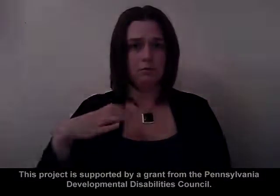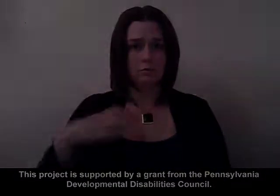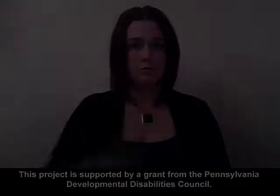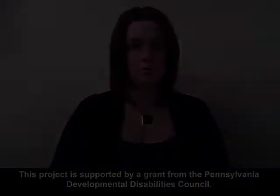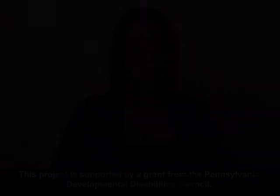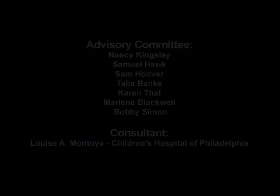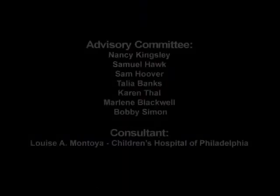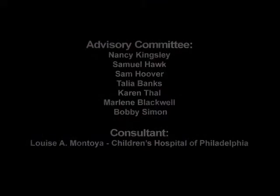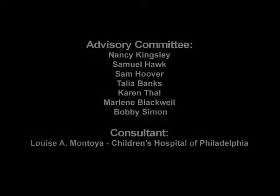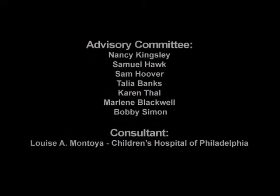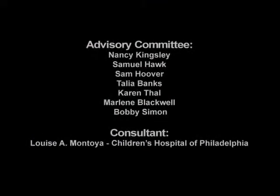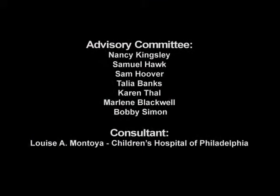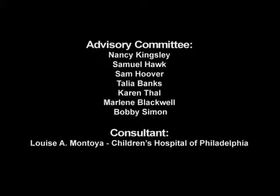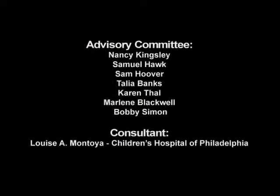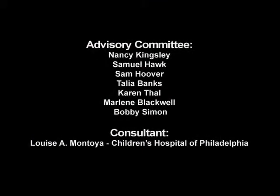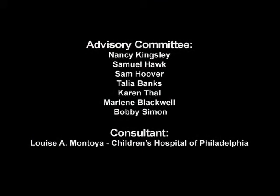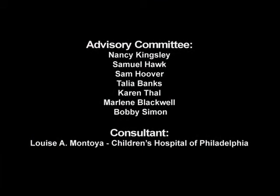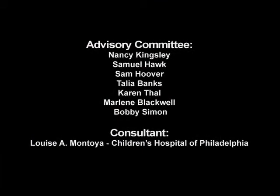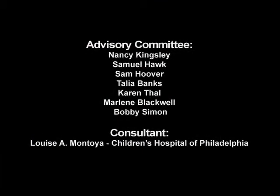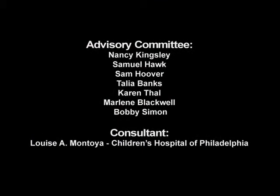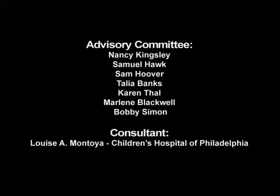State State Departmental Disabilities Council. State Departmental Disabilities Council.